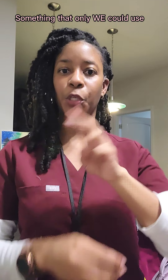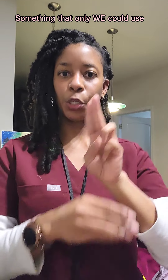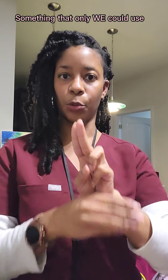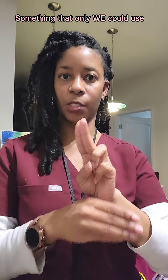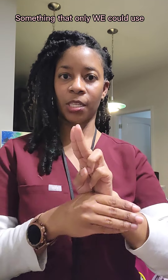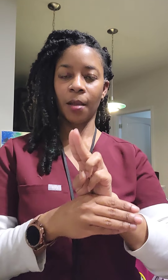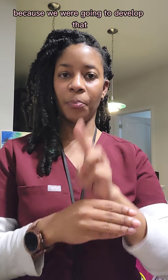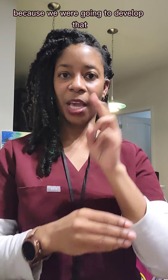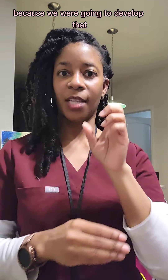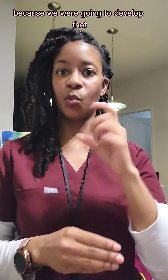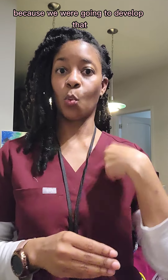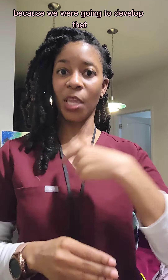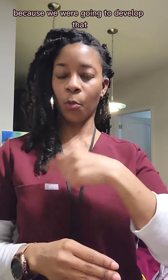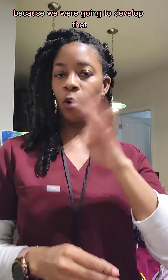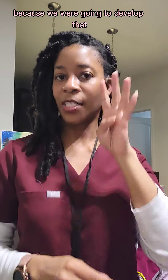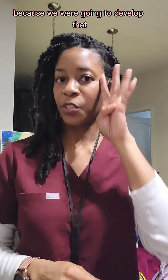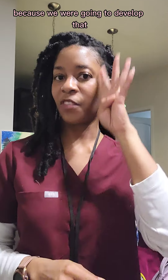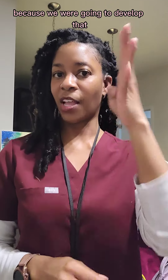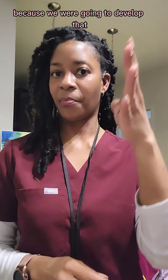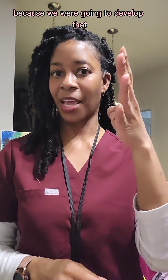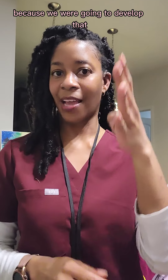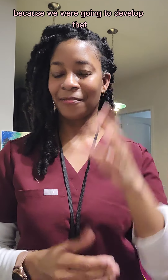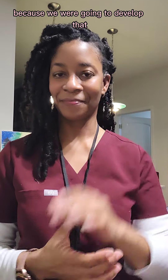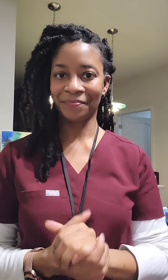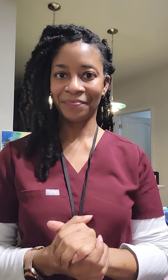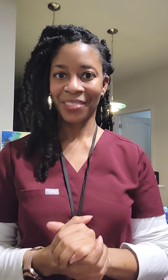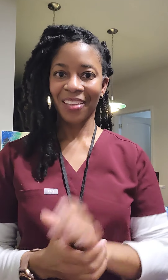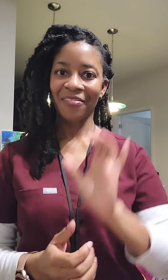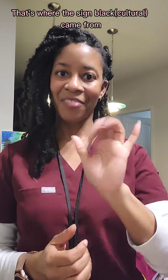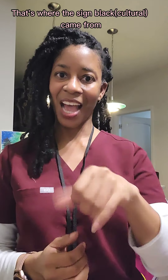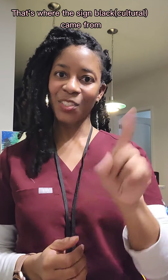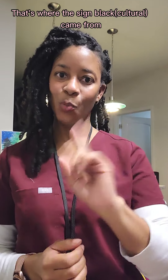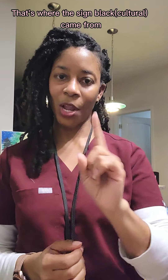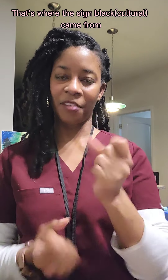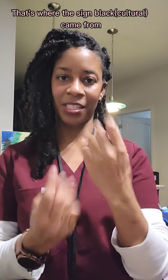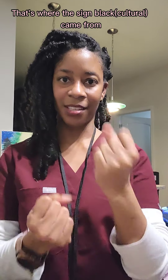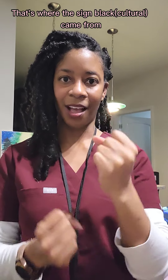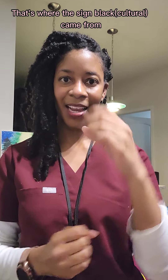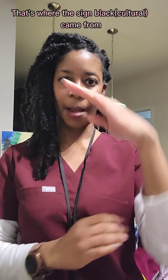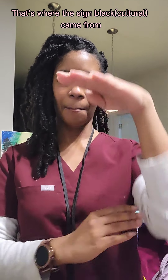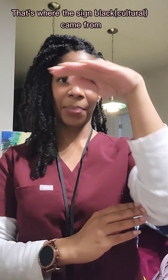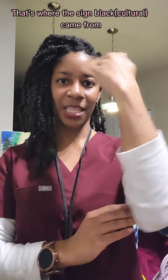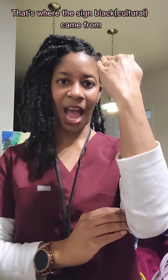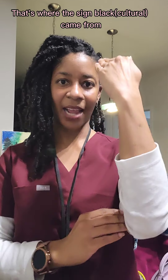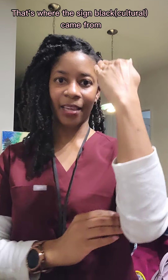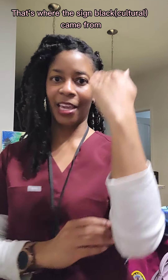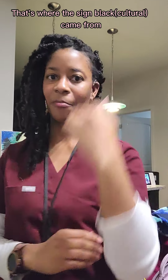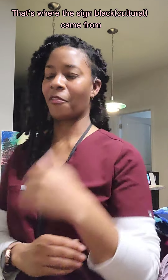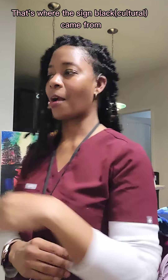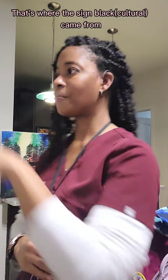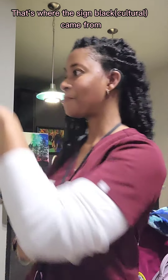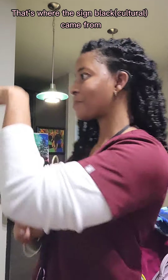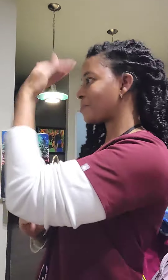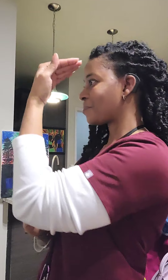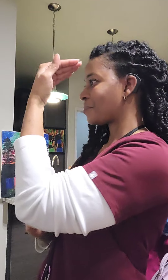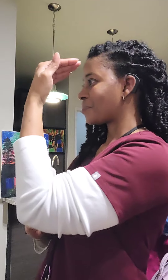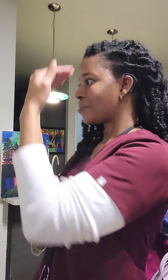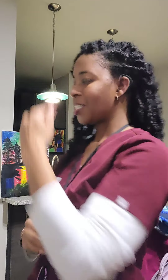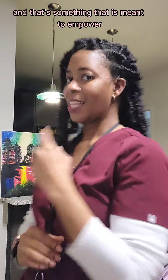use because we were going to develop that. That's where the sign black came from. And